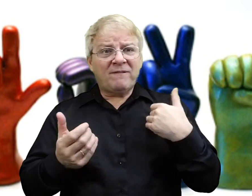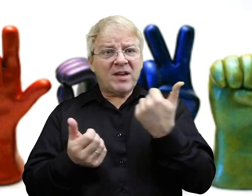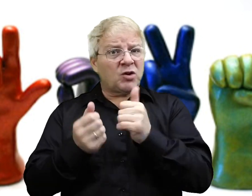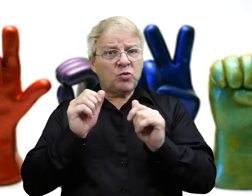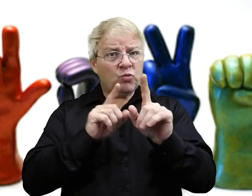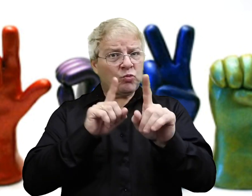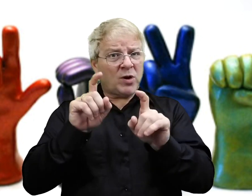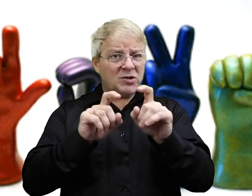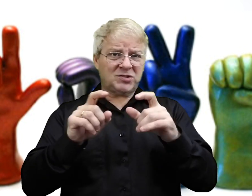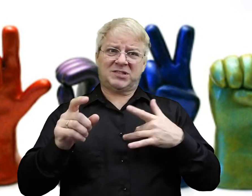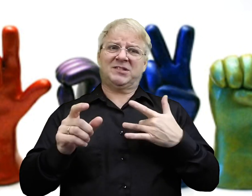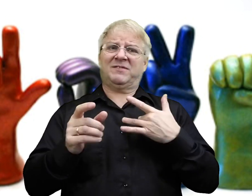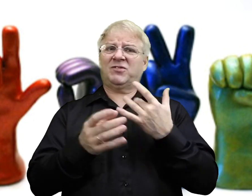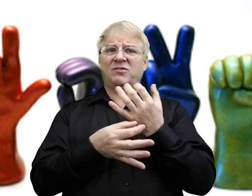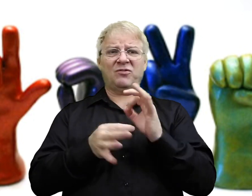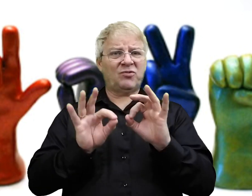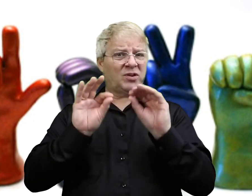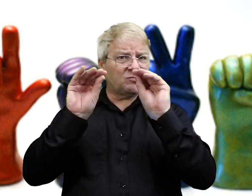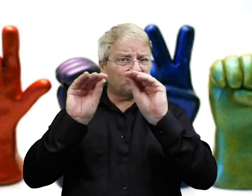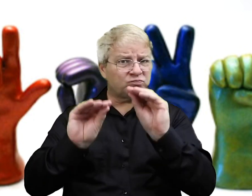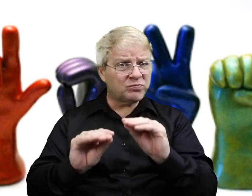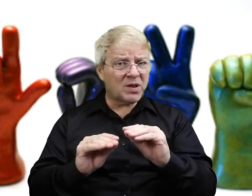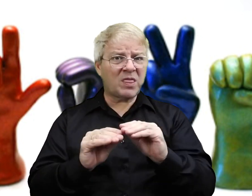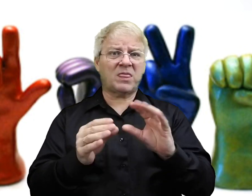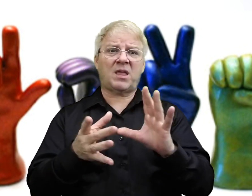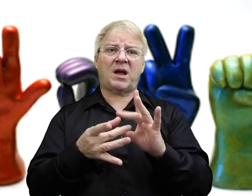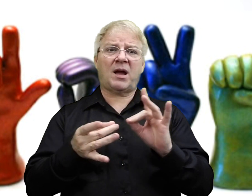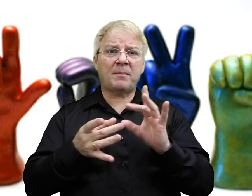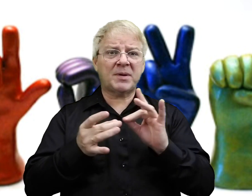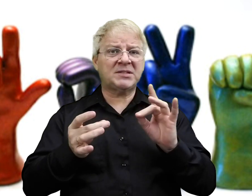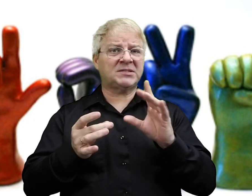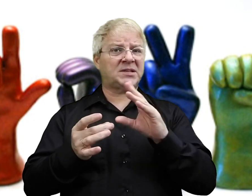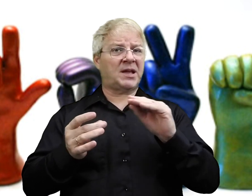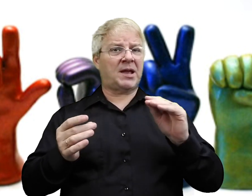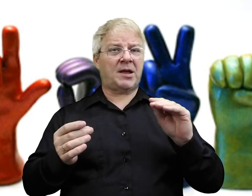And if you do have any questions, please feel free to put those in the comments below.